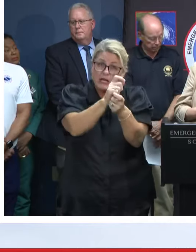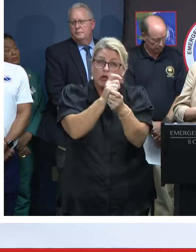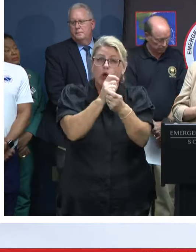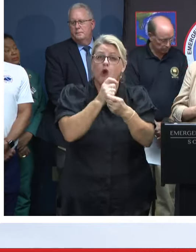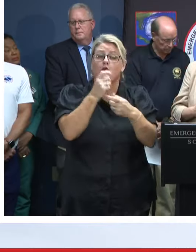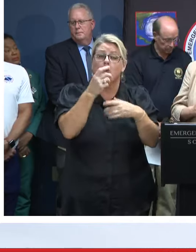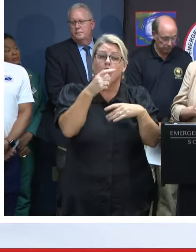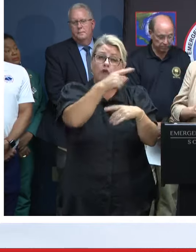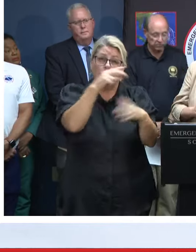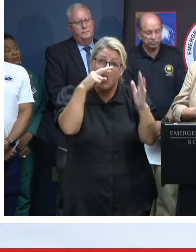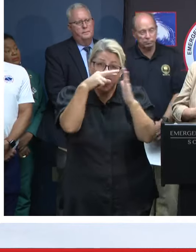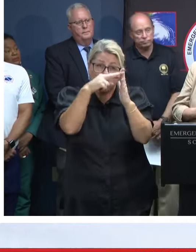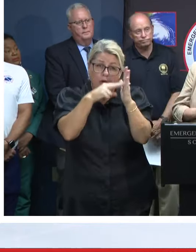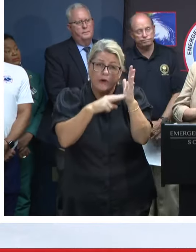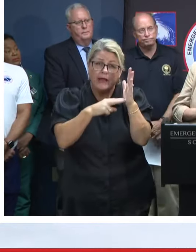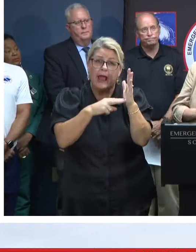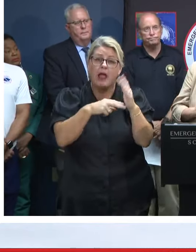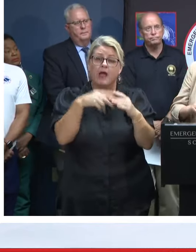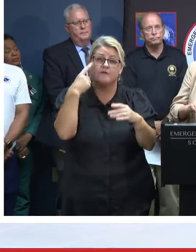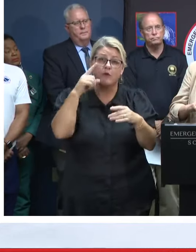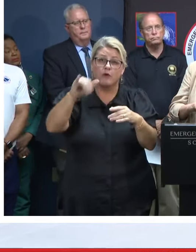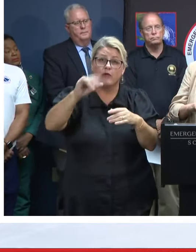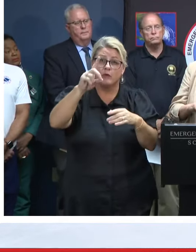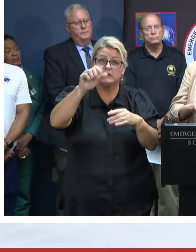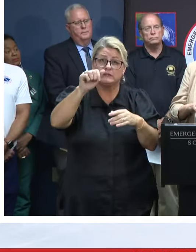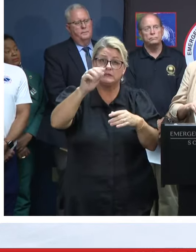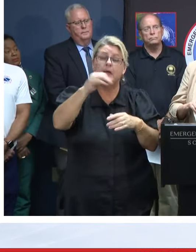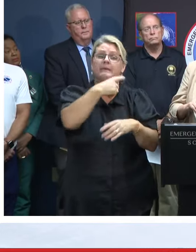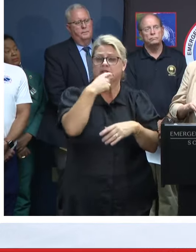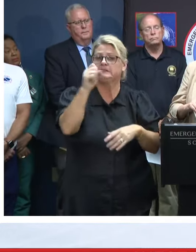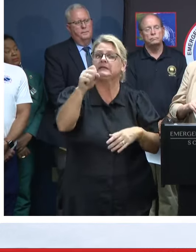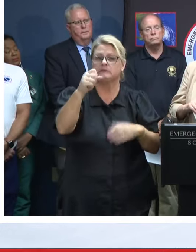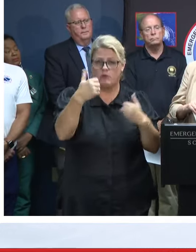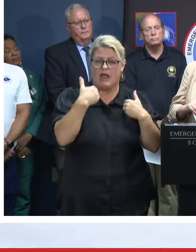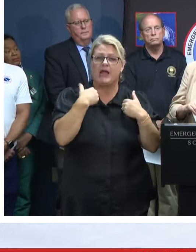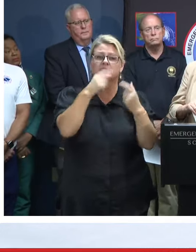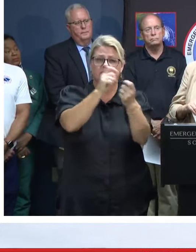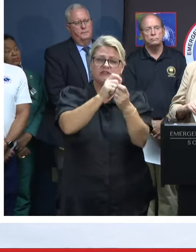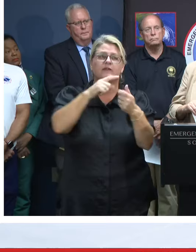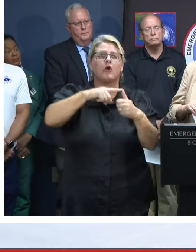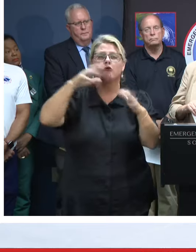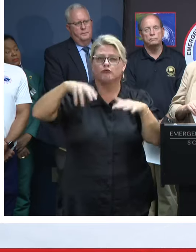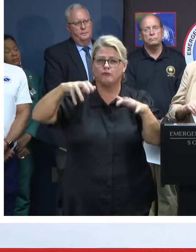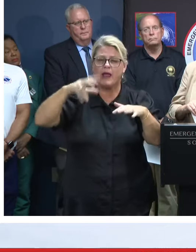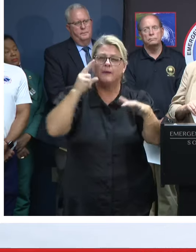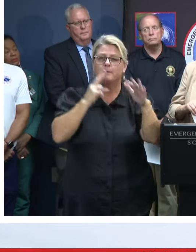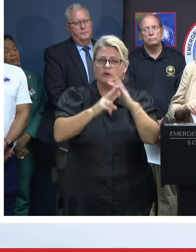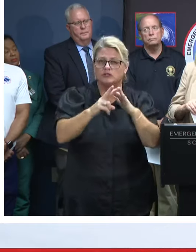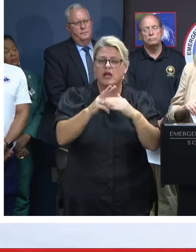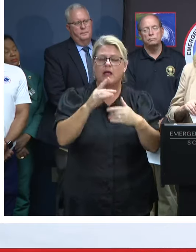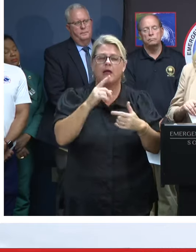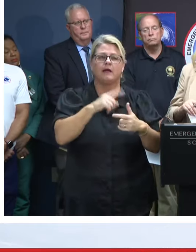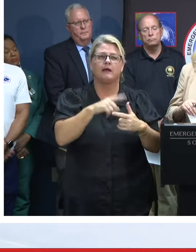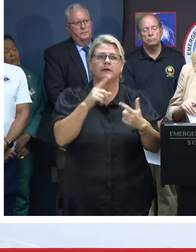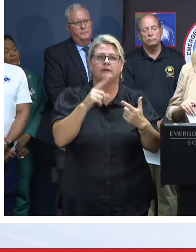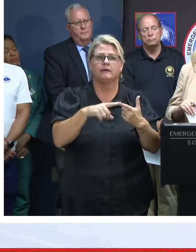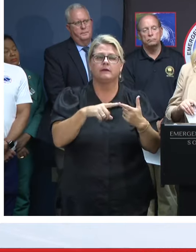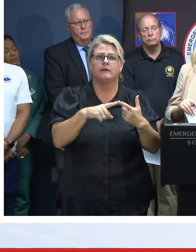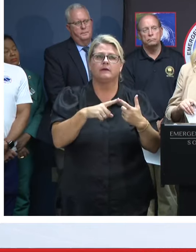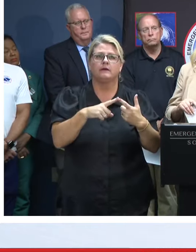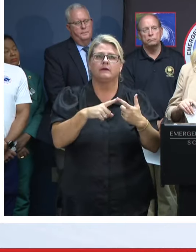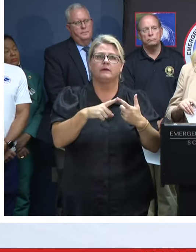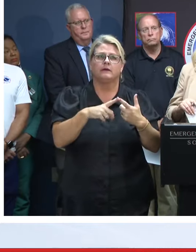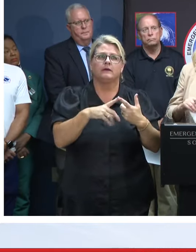There were several different, you know, criteria. The rainfall projections, if